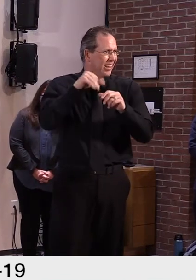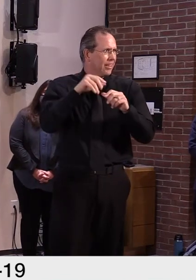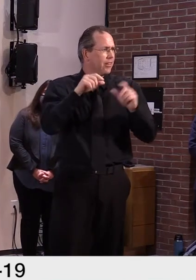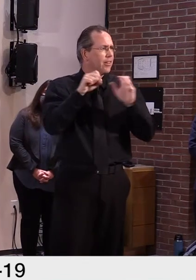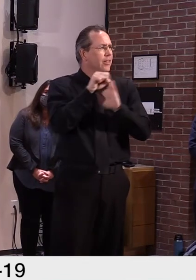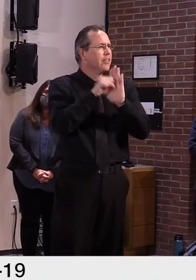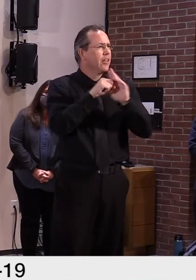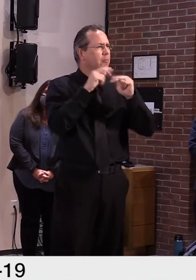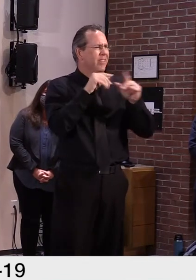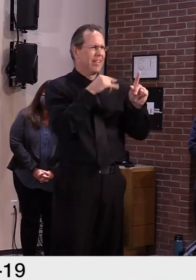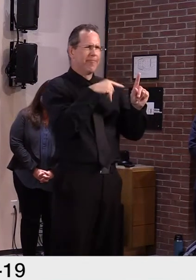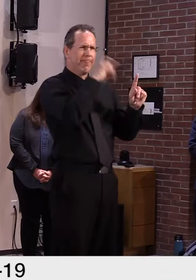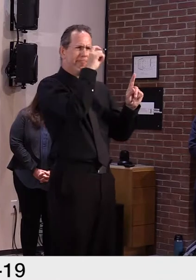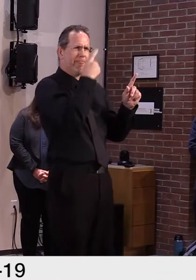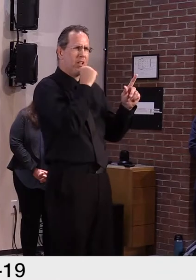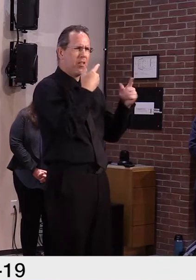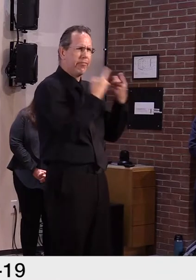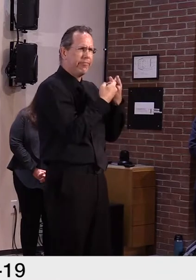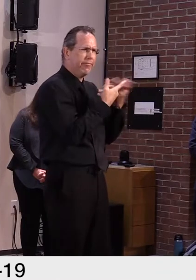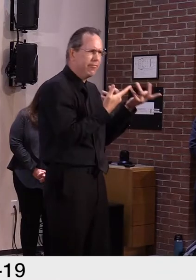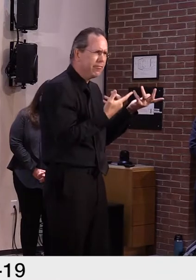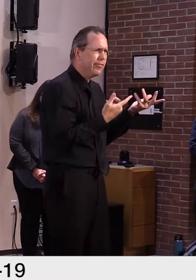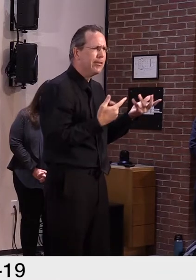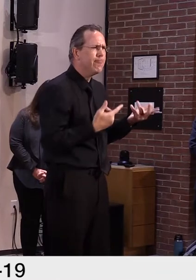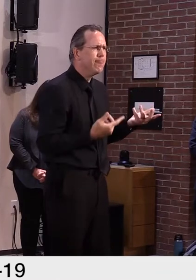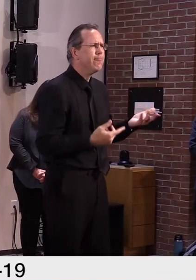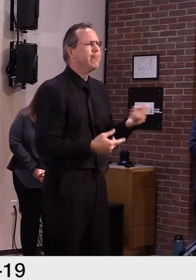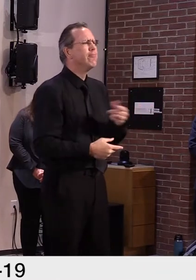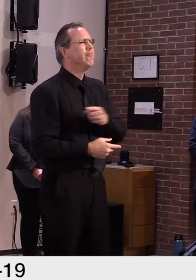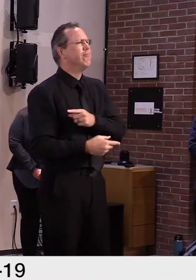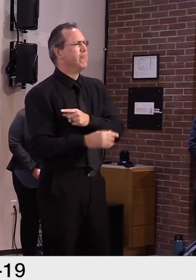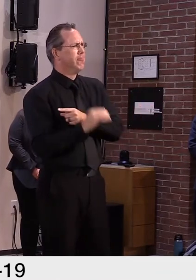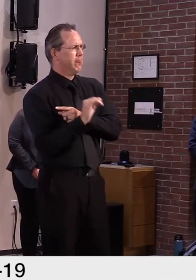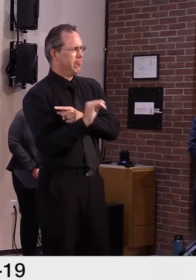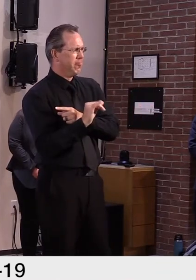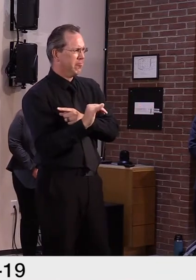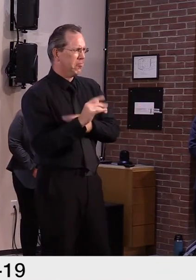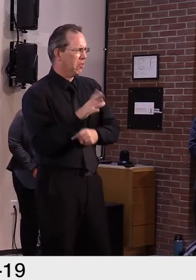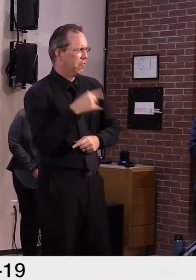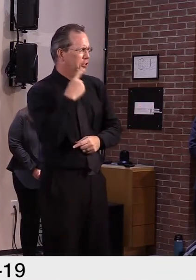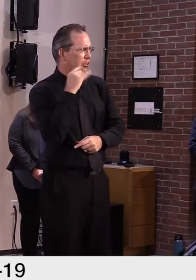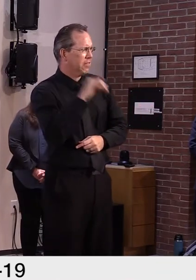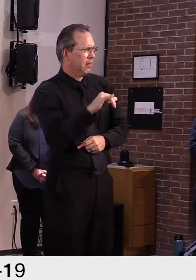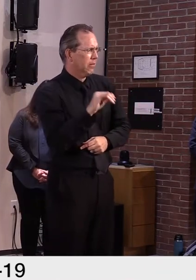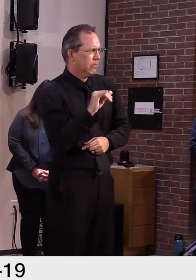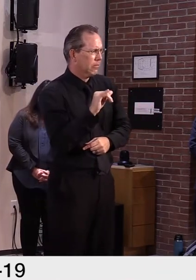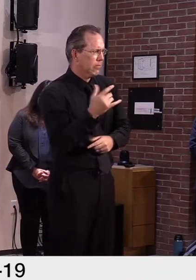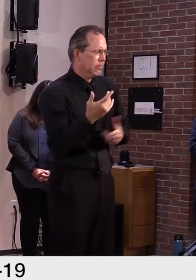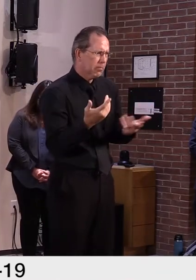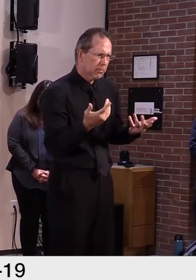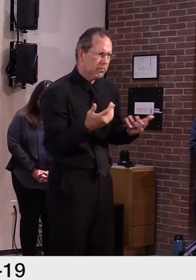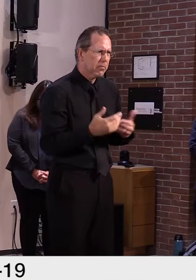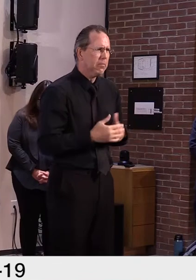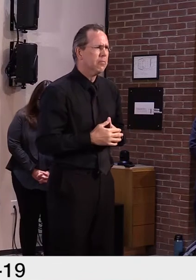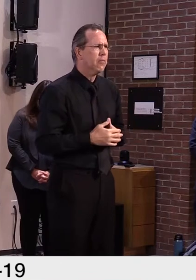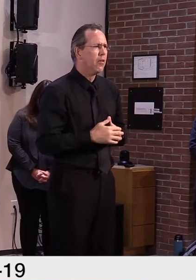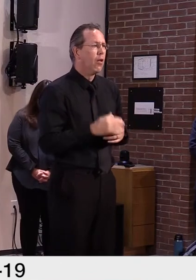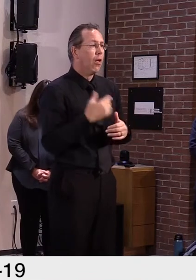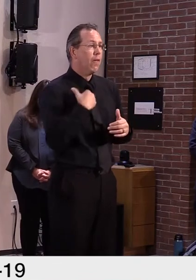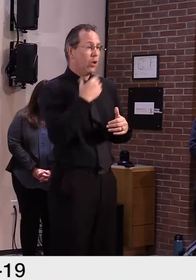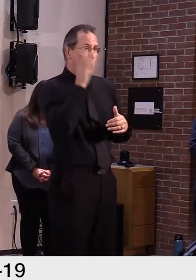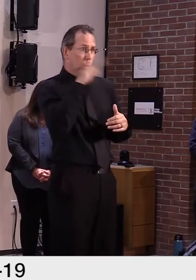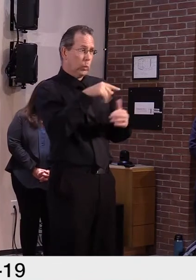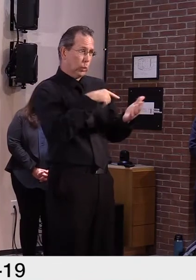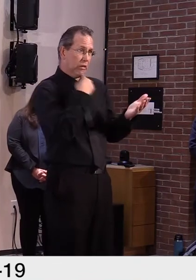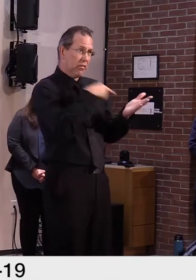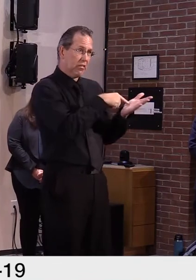I wasn't wasn't aware that that was happening. I know that they're finalizing the budget today. So again, I don't know if it's part of it or not, but a